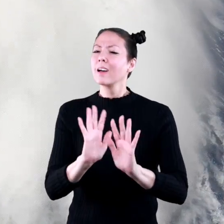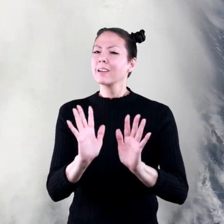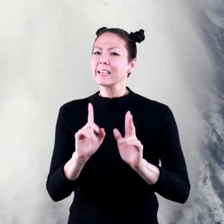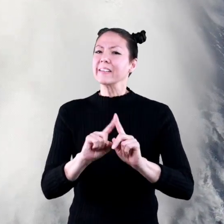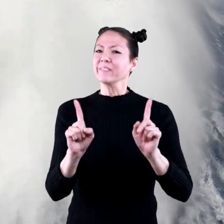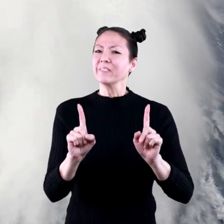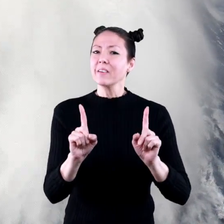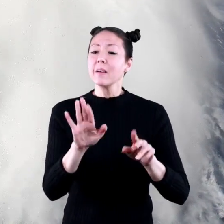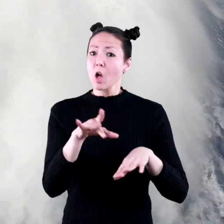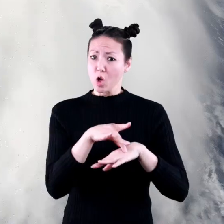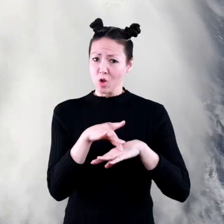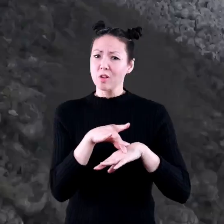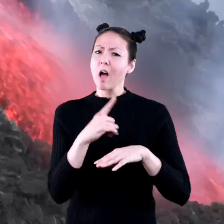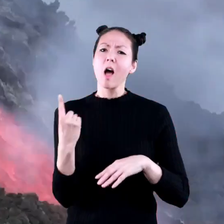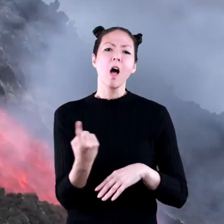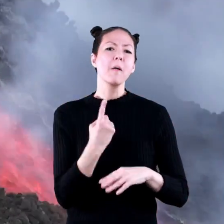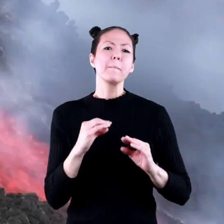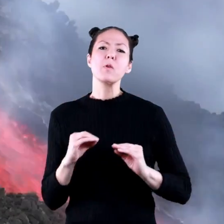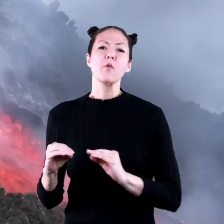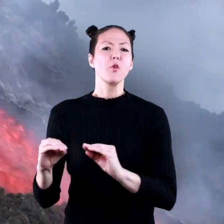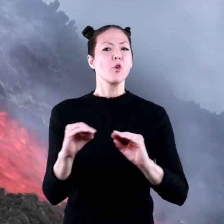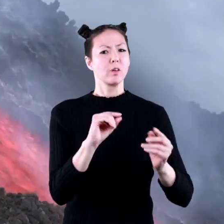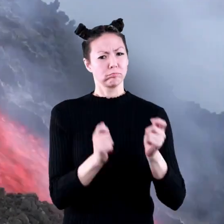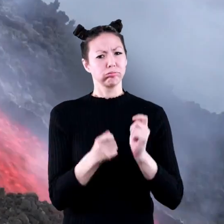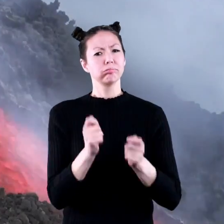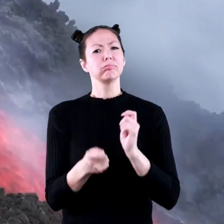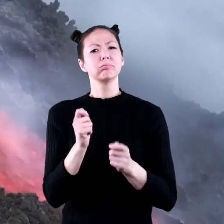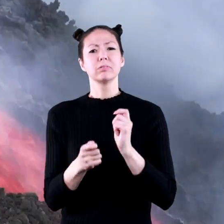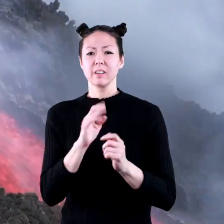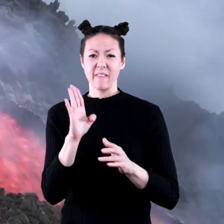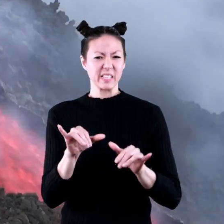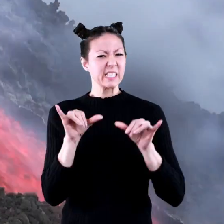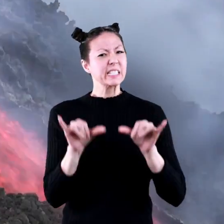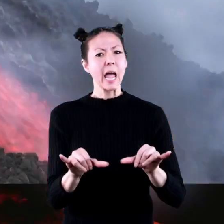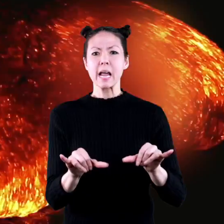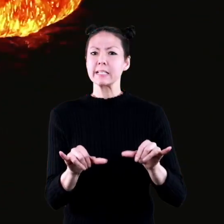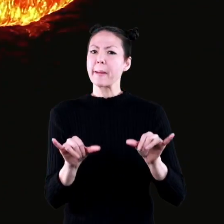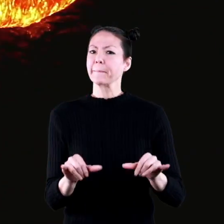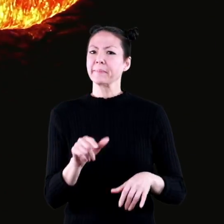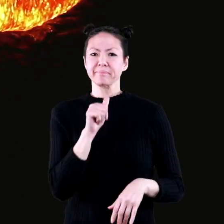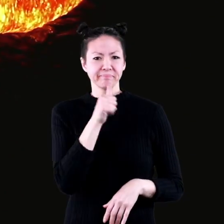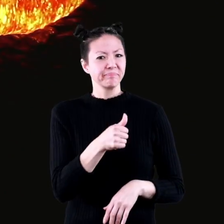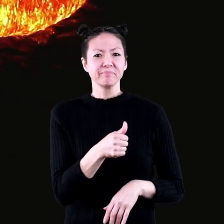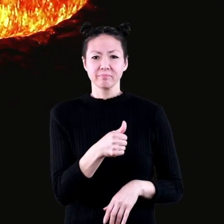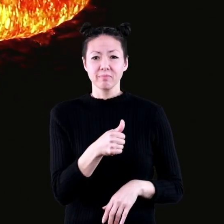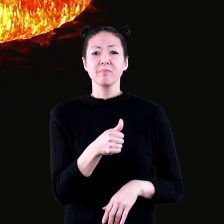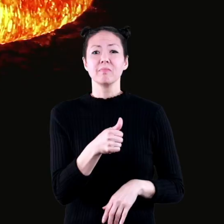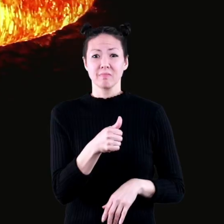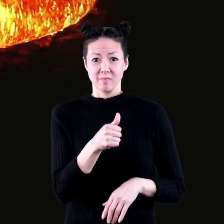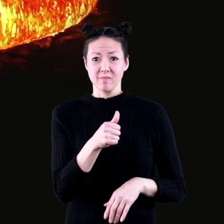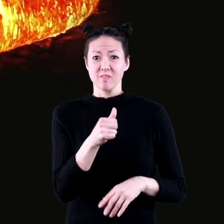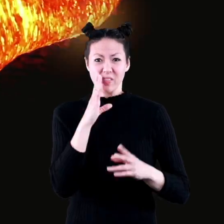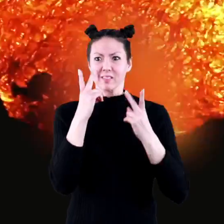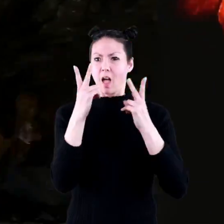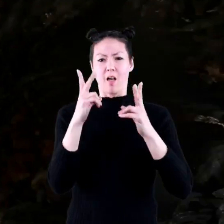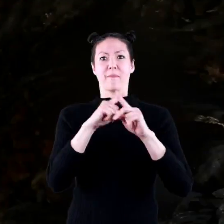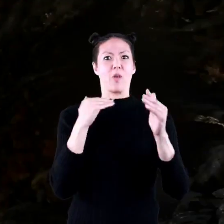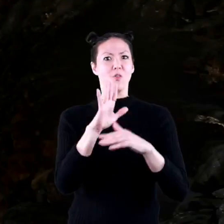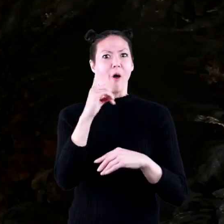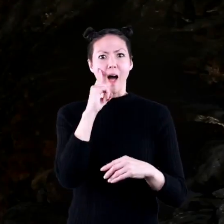like you and me, but the earth is always moving and changing and never stays the same. You may see it right before your very